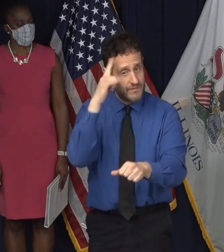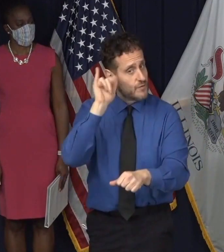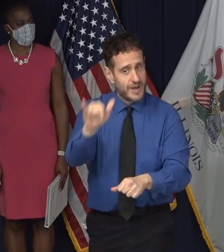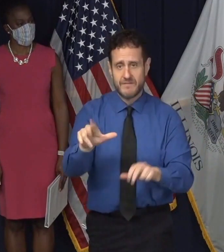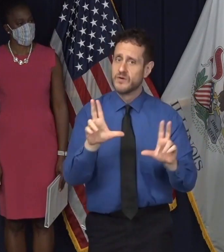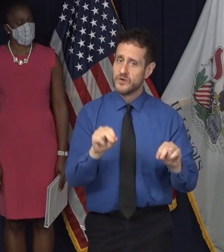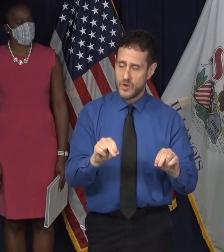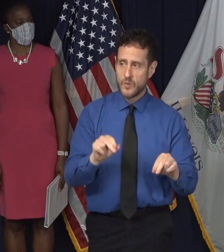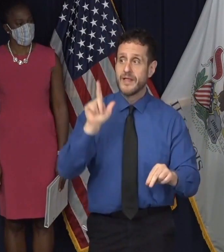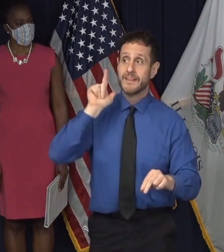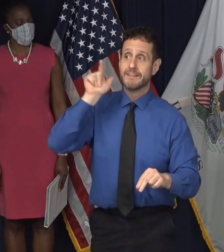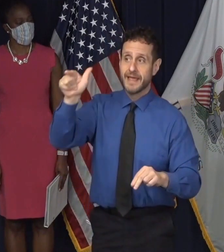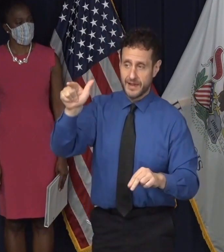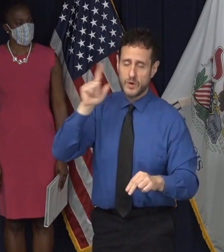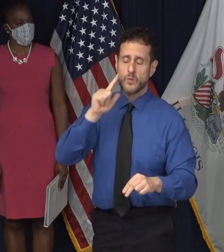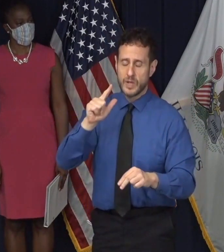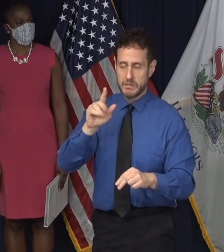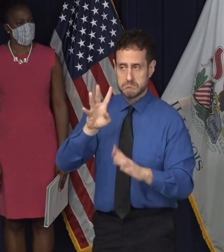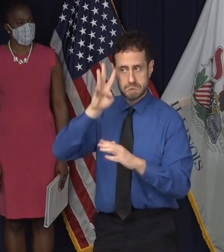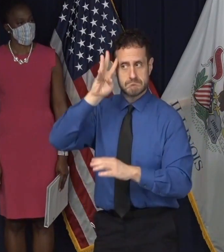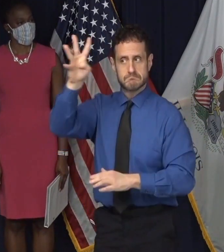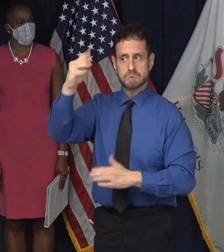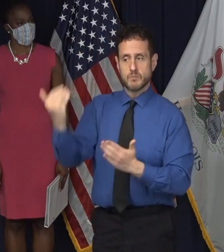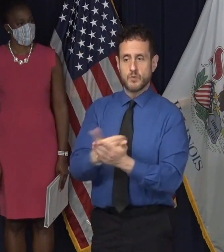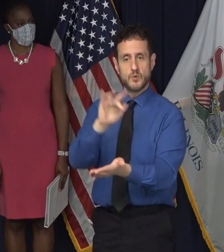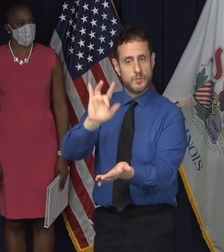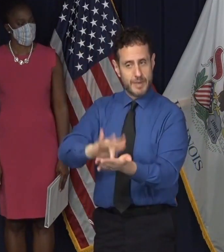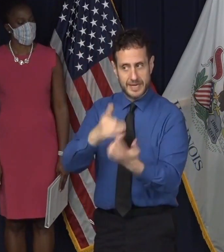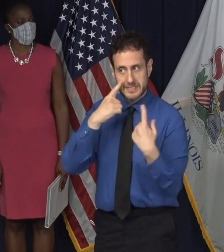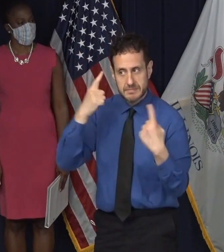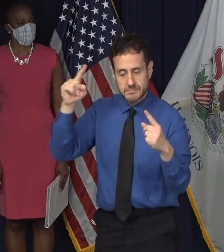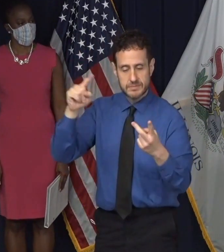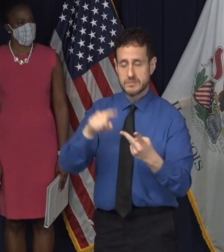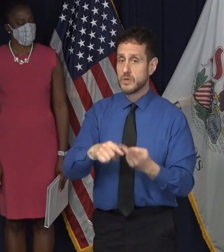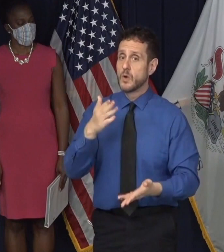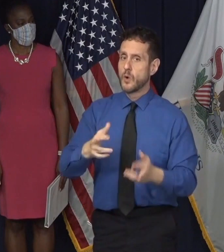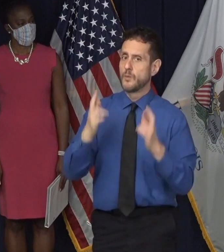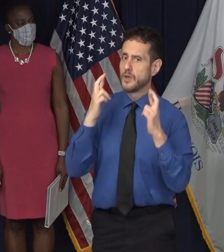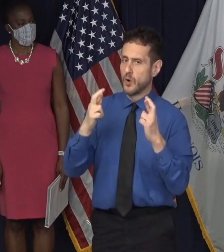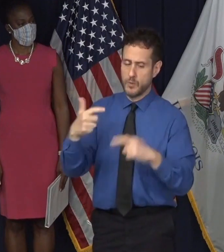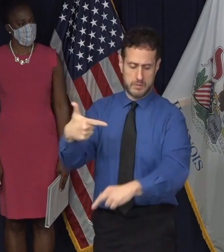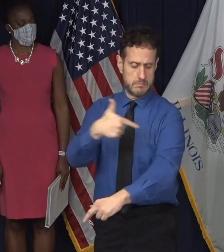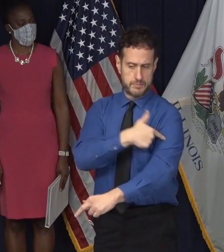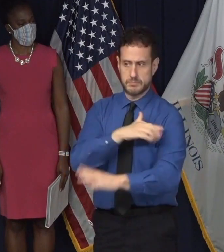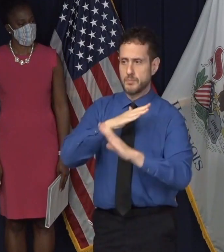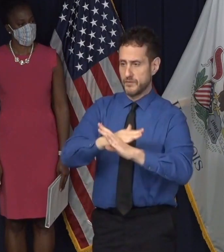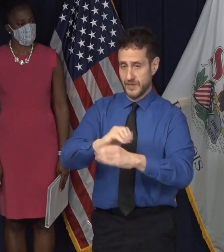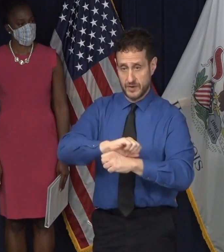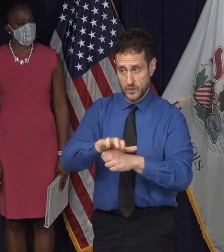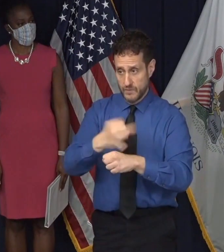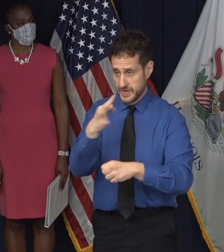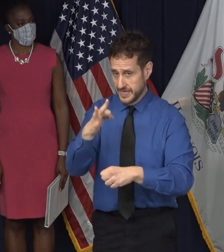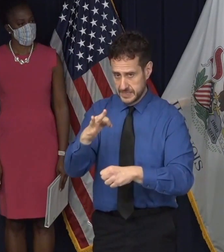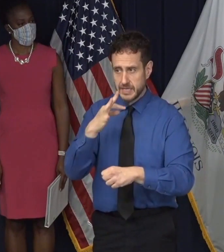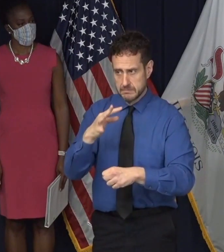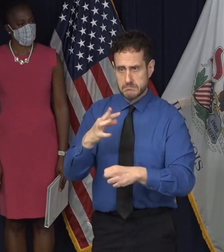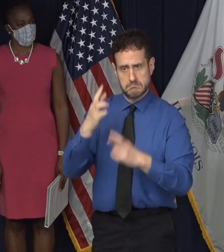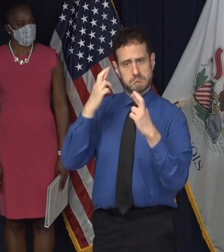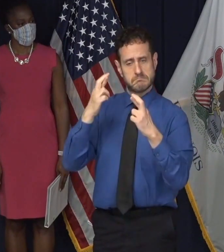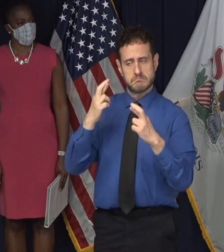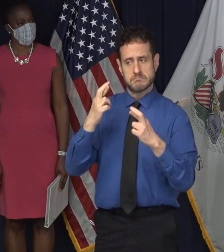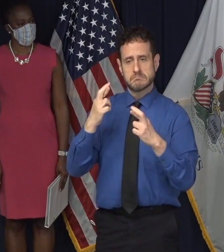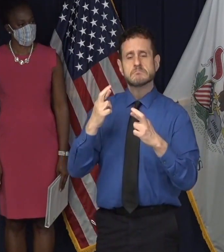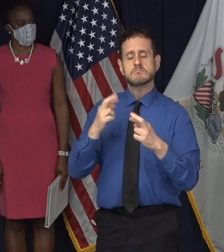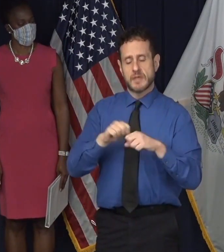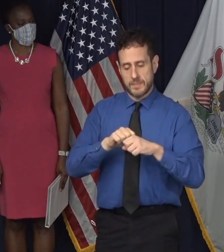better medical advances, particularly with our hope for effective vaccines, this pandemic will end. But the time to relax is